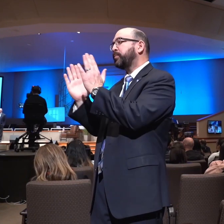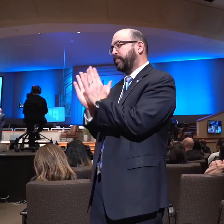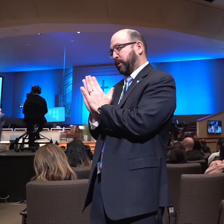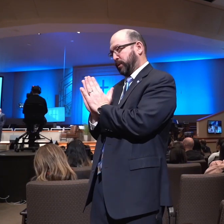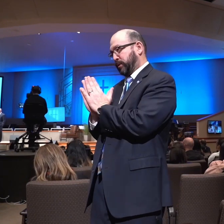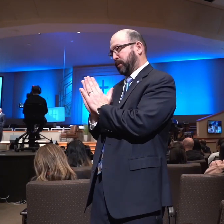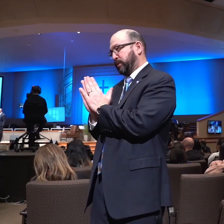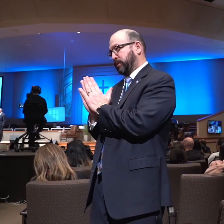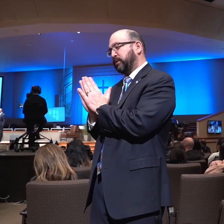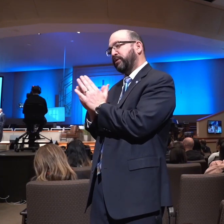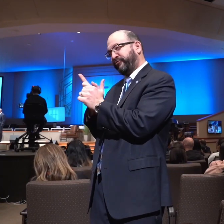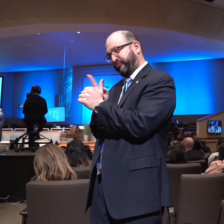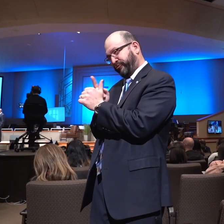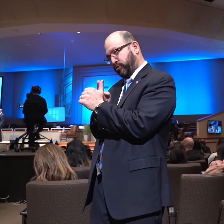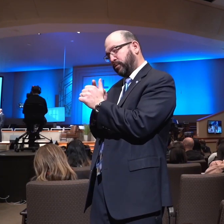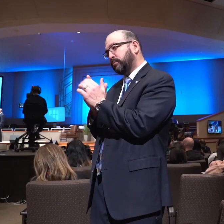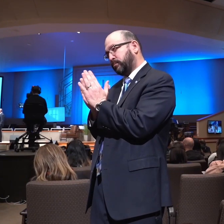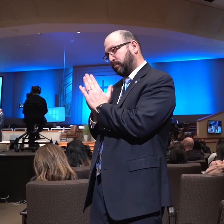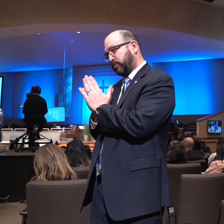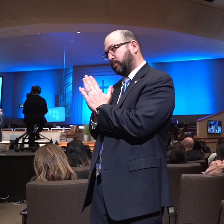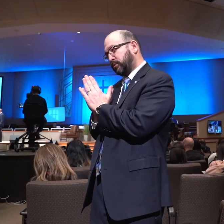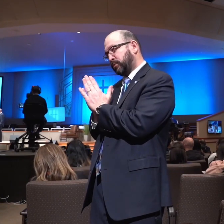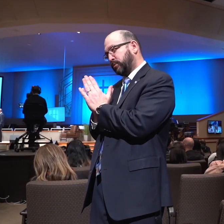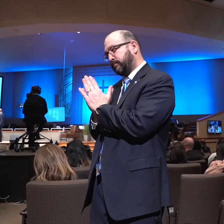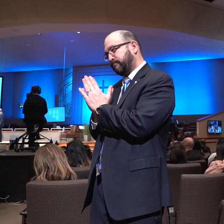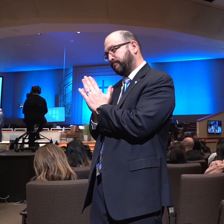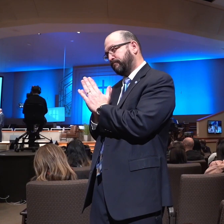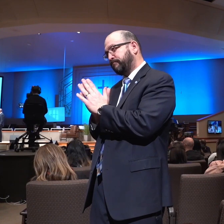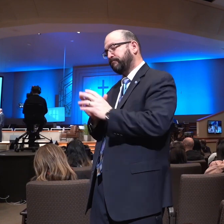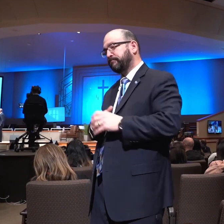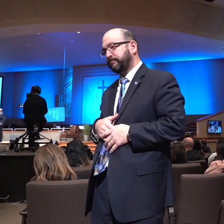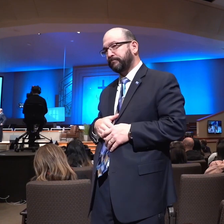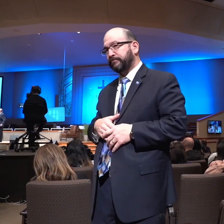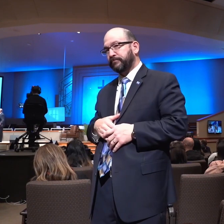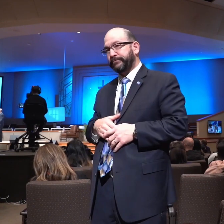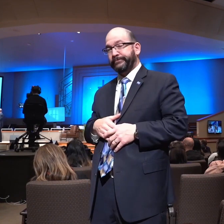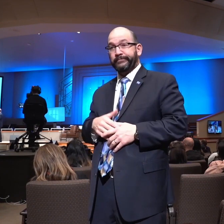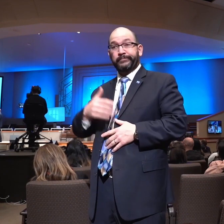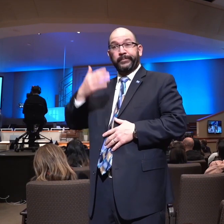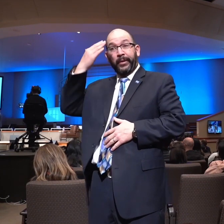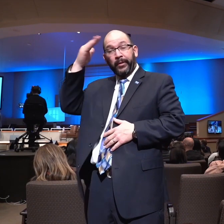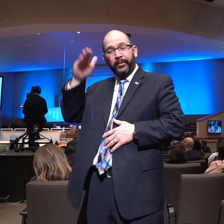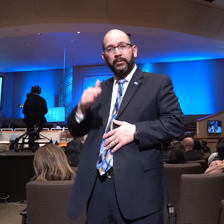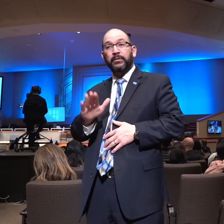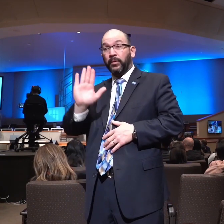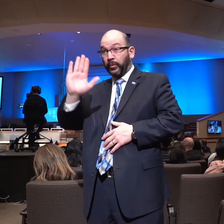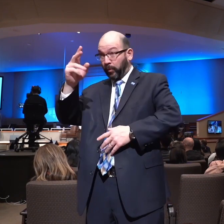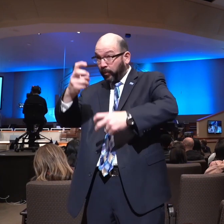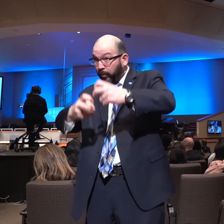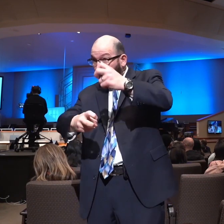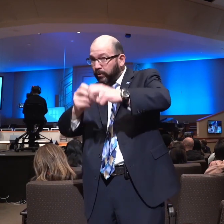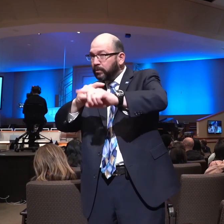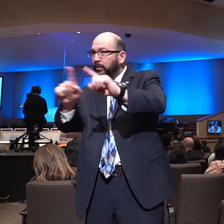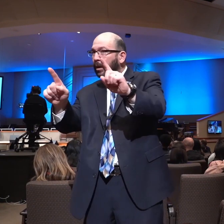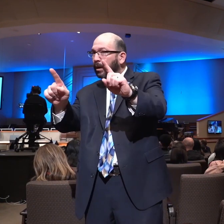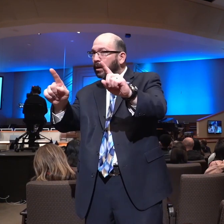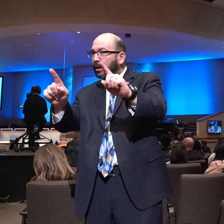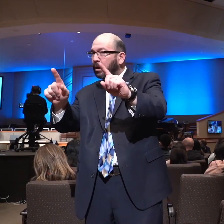First of all, you need to pray. I don't know what's troubling you tonight, but is prayer in its proper place in your